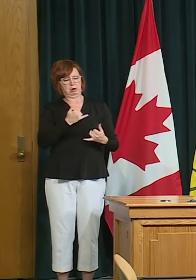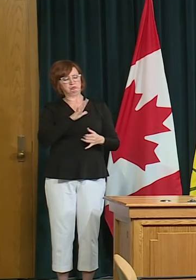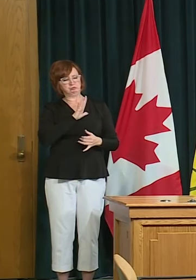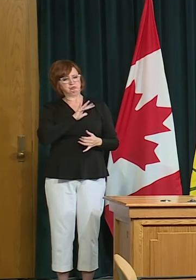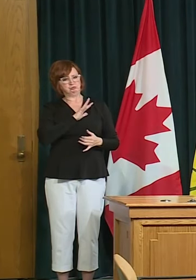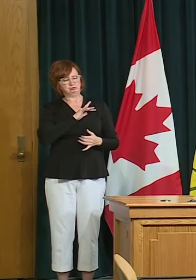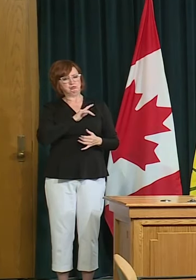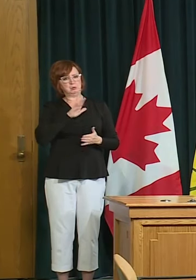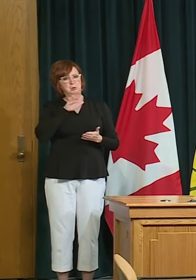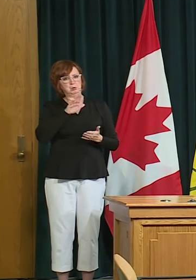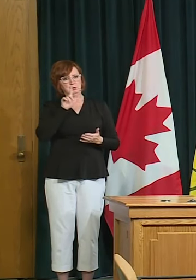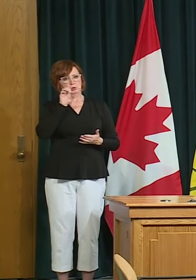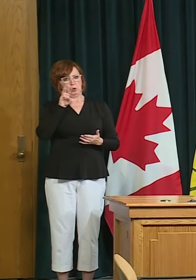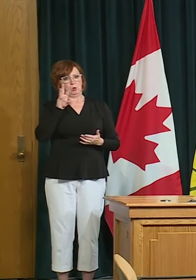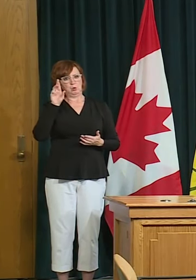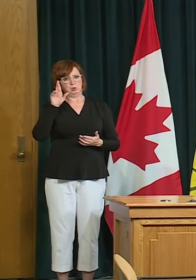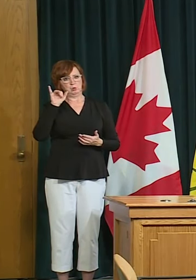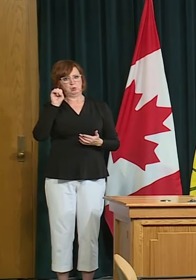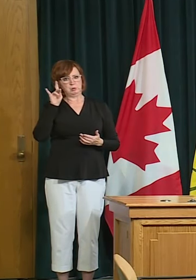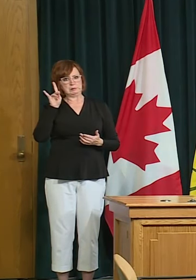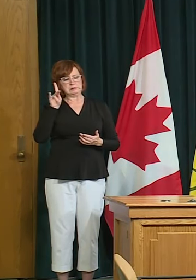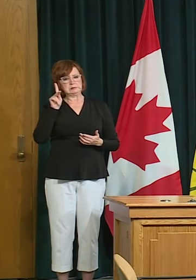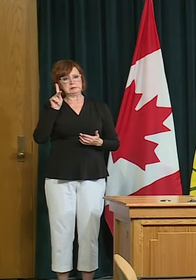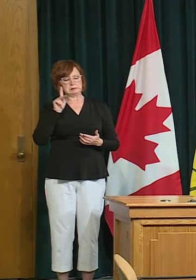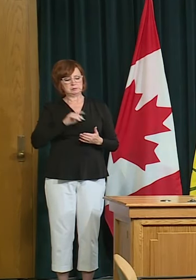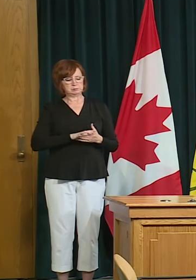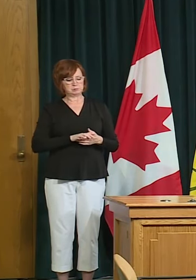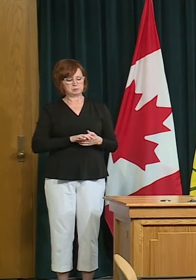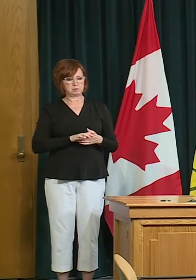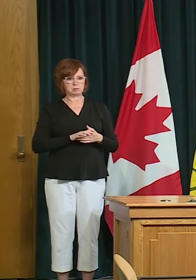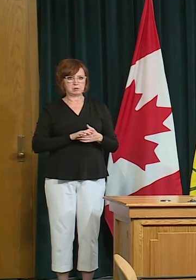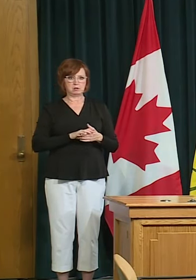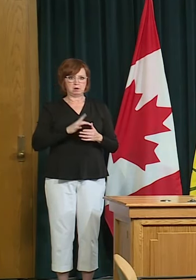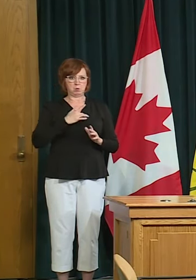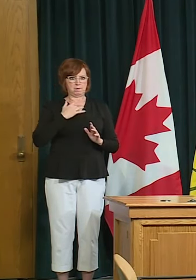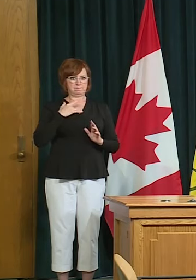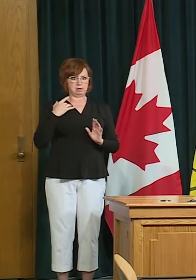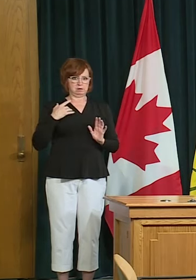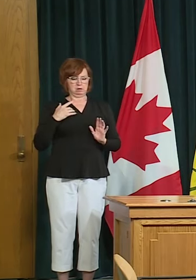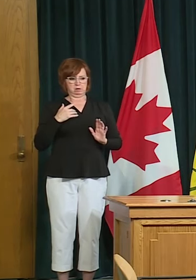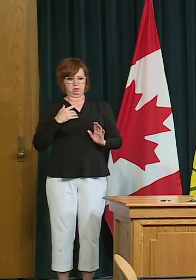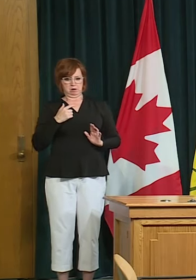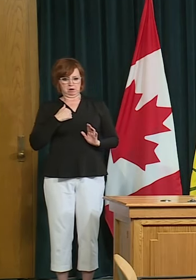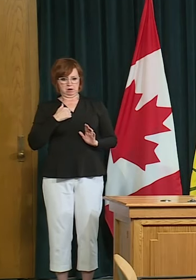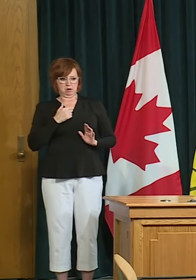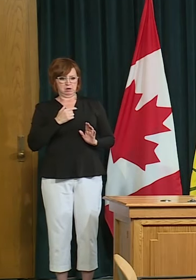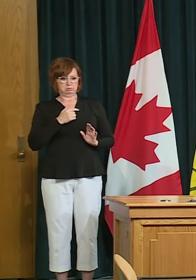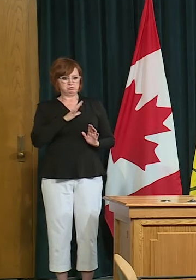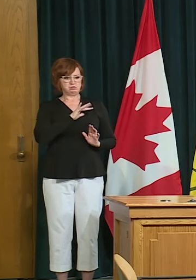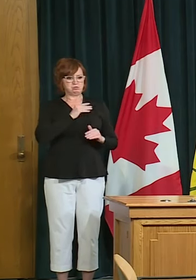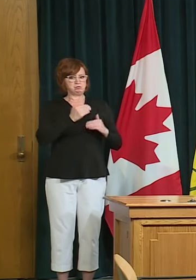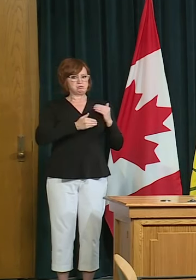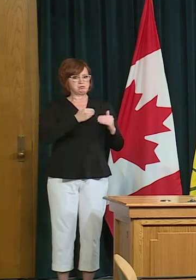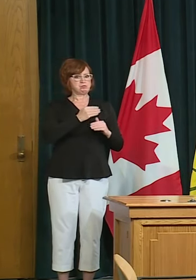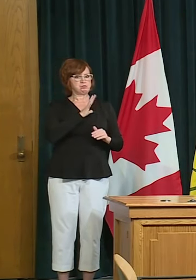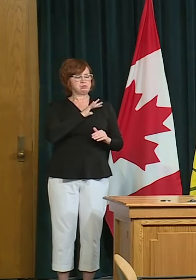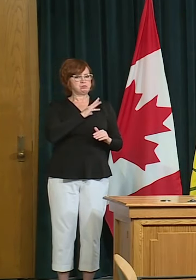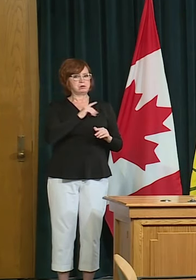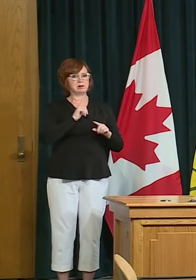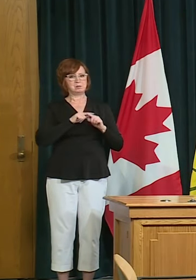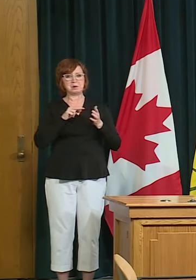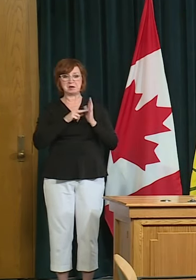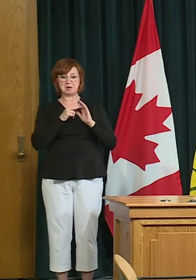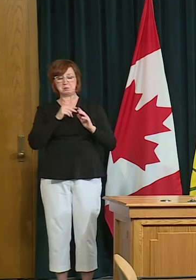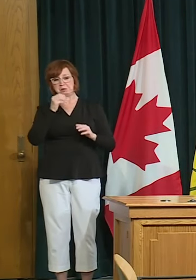be confident optimism not optimism not complacency and everything we need to do in the new normal we need to bake that in